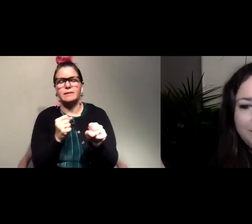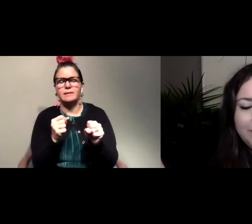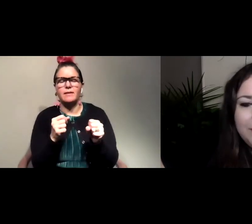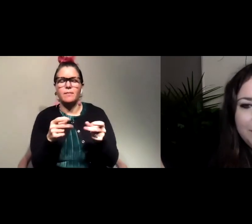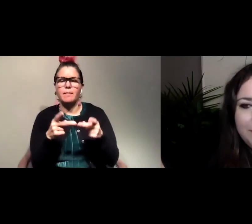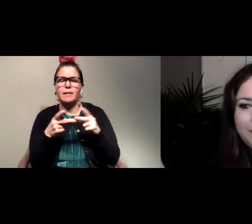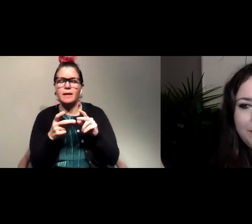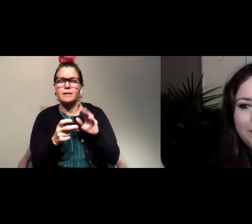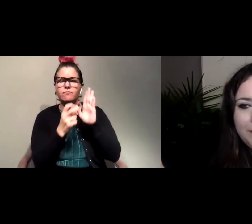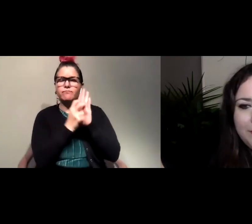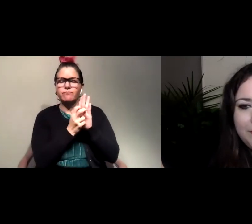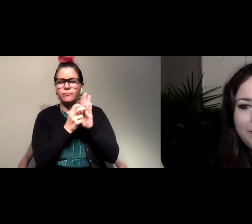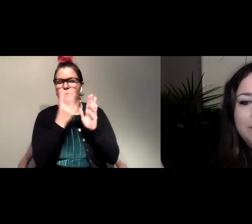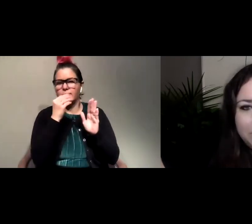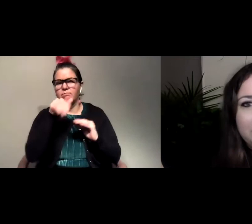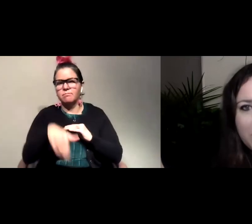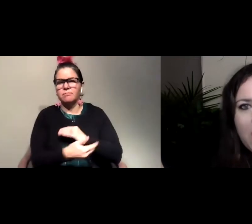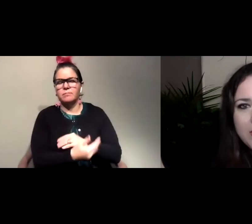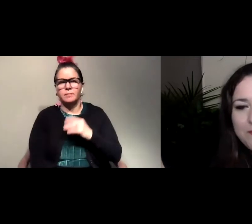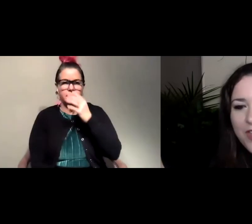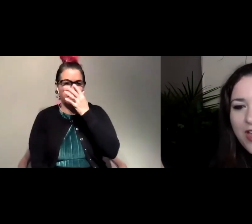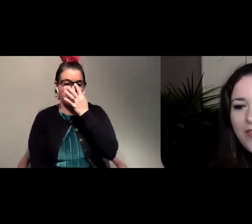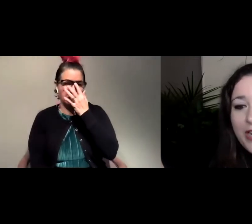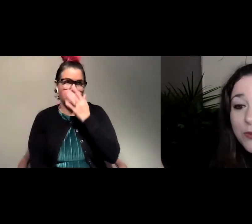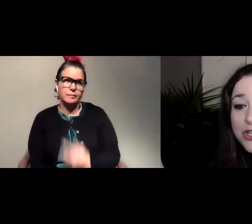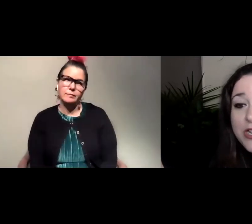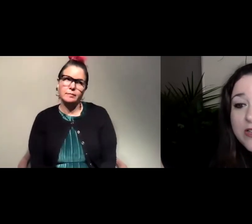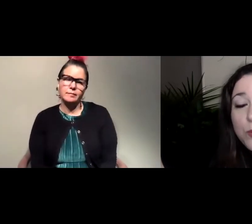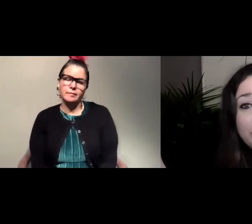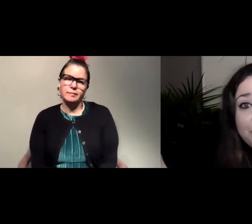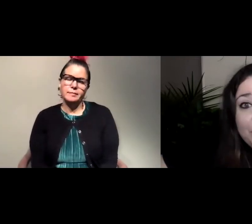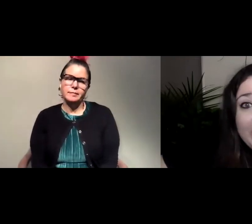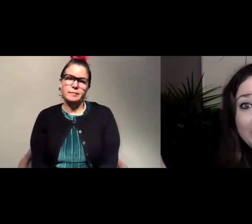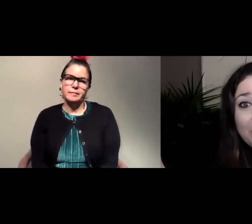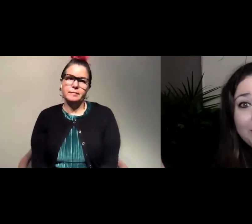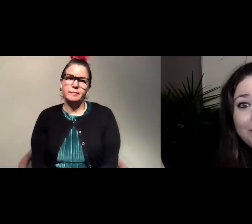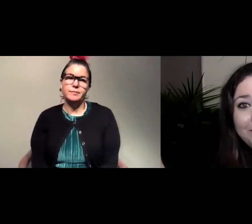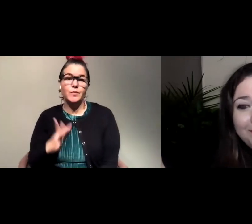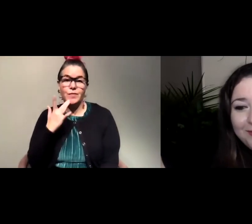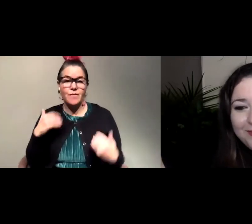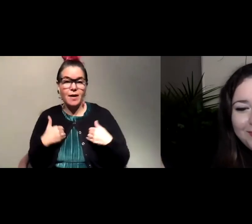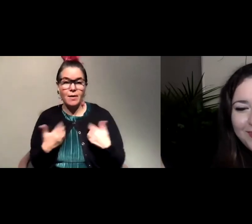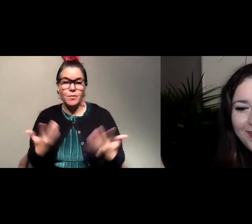to lay out for the night. Awesome. The next question is, what's your favorite animal?